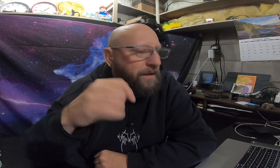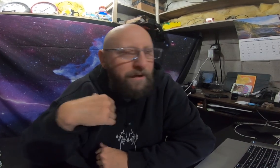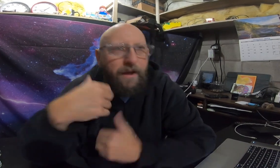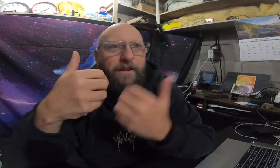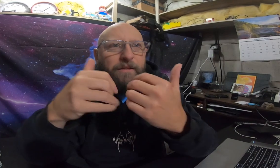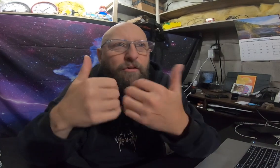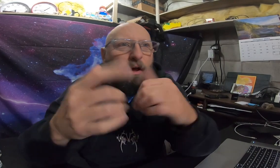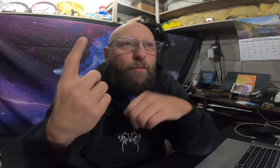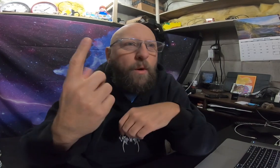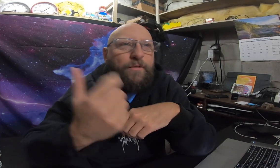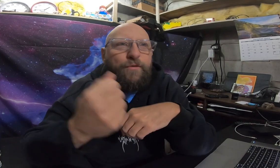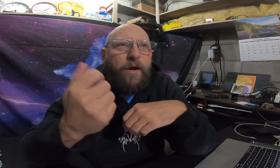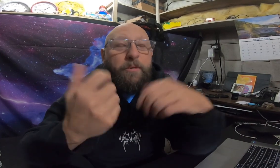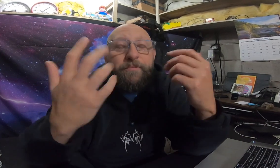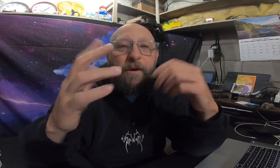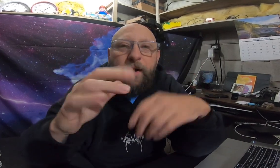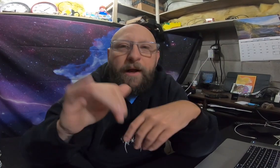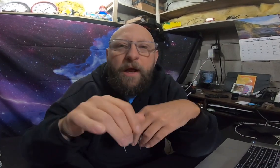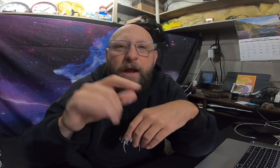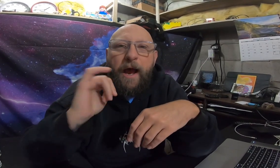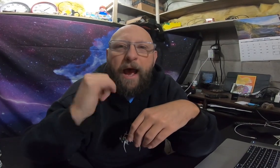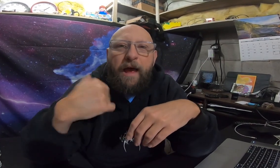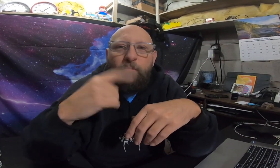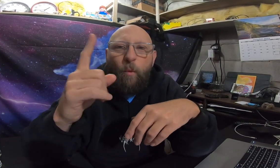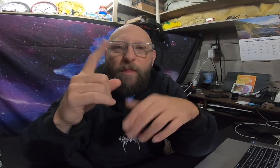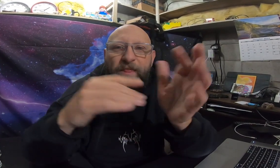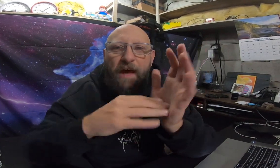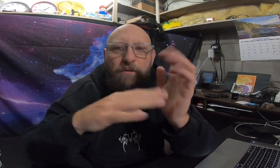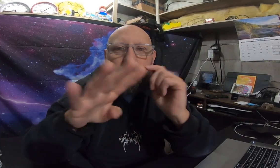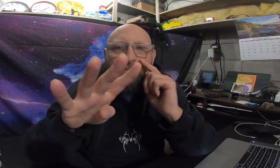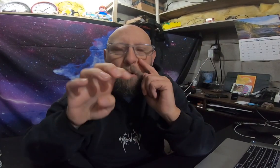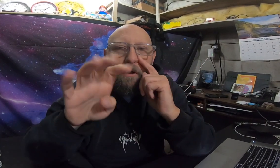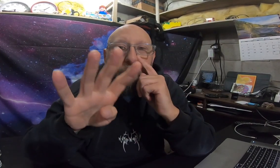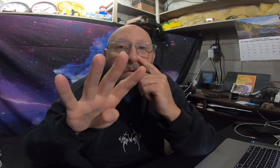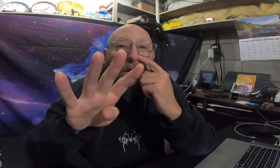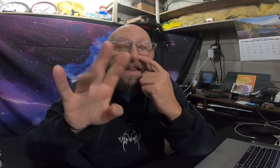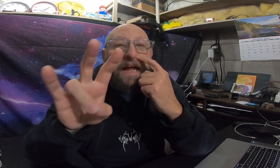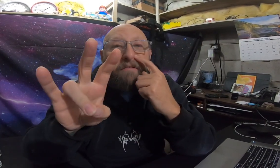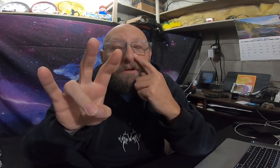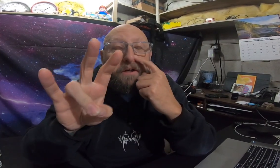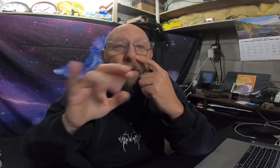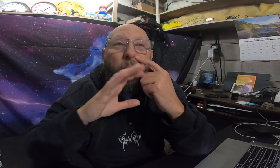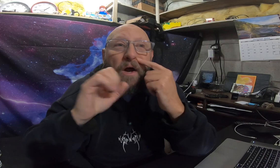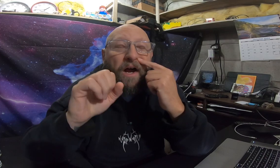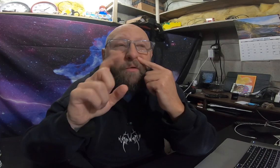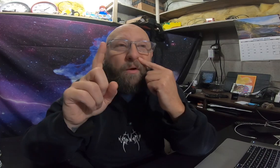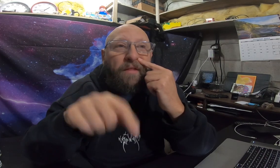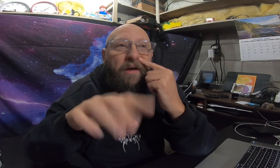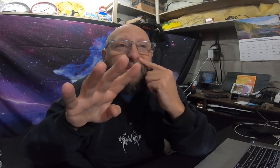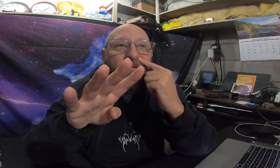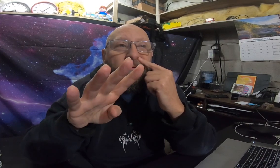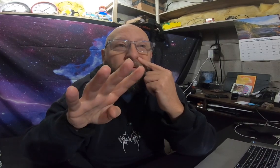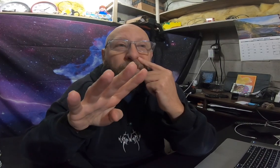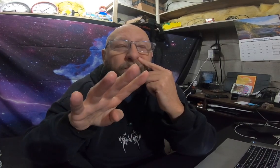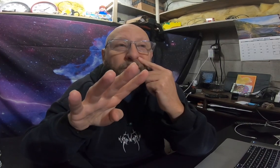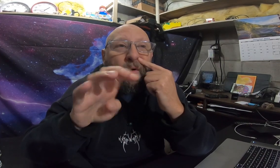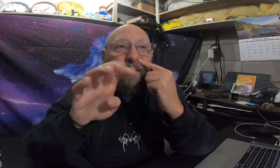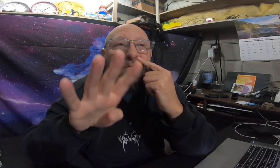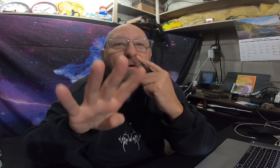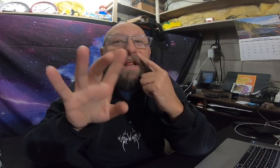just lost one just right but i have one thousand four hundred forty seven it was one thousand four hundred forty